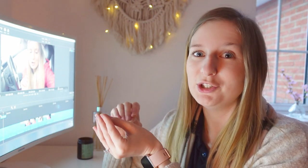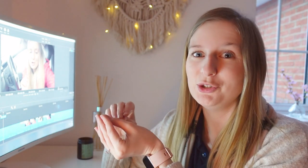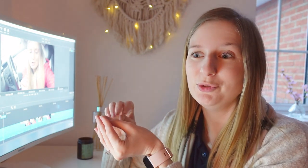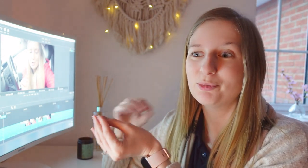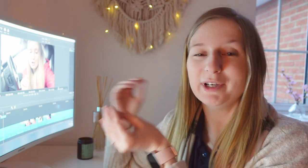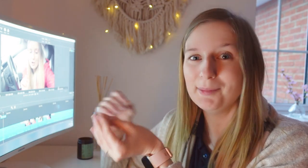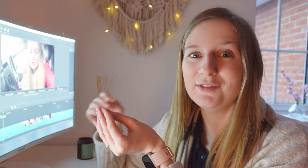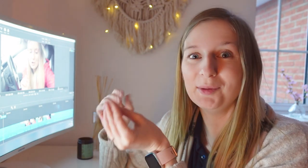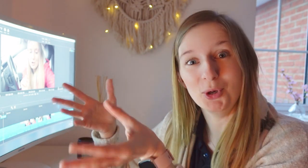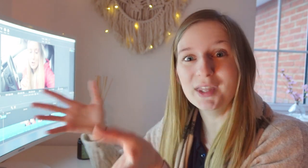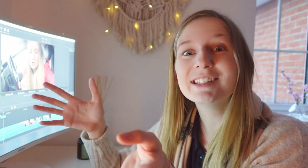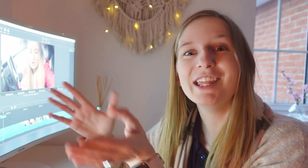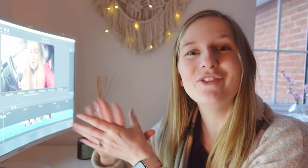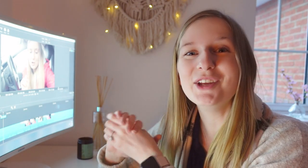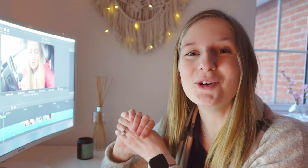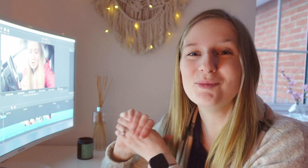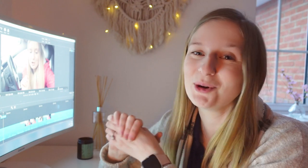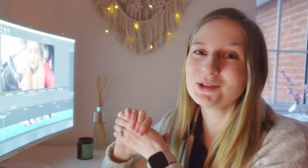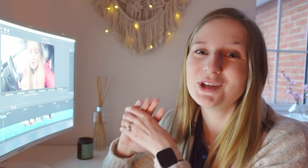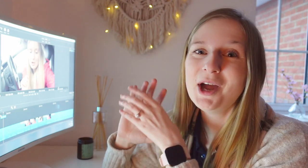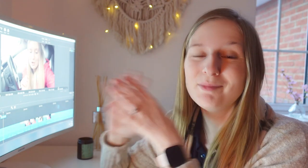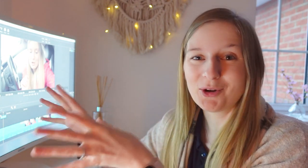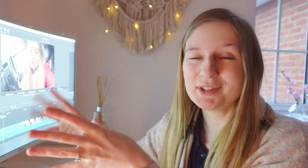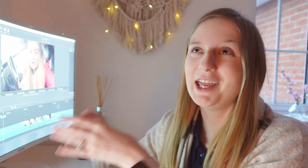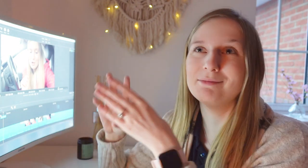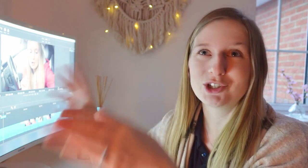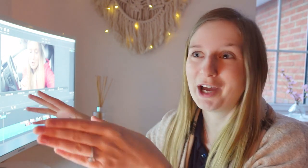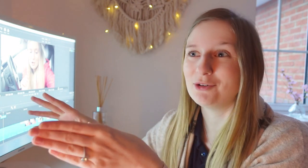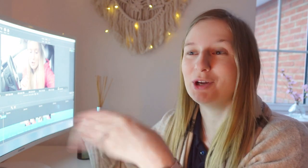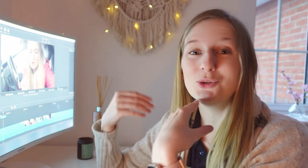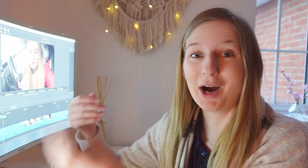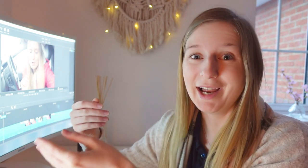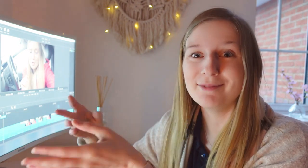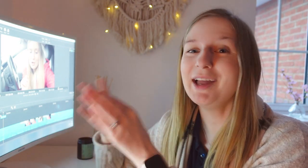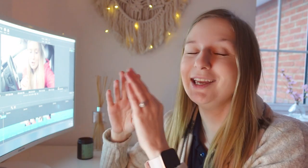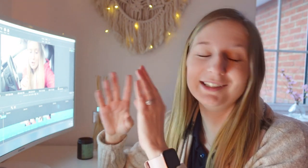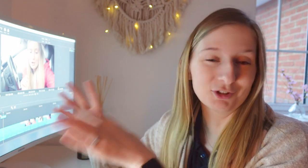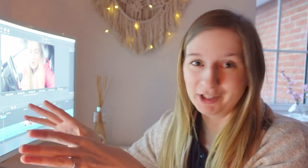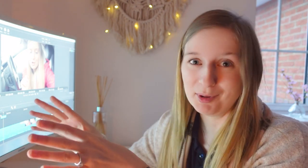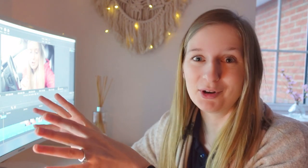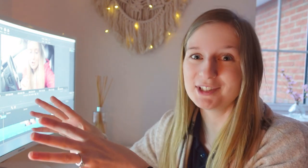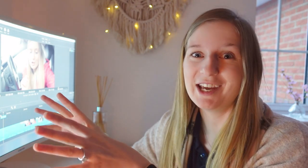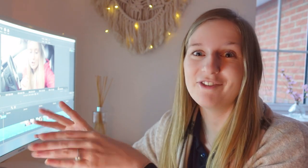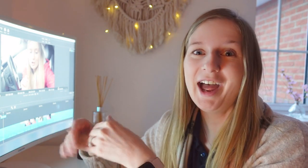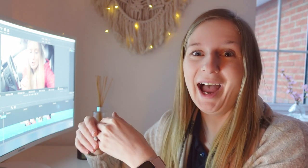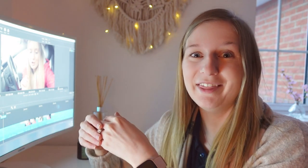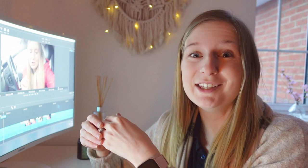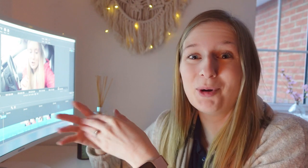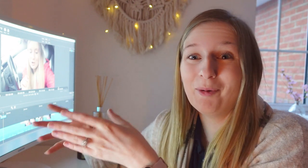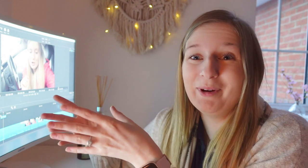to preemptively put this in the video because my content, my channel and who I am is incredibly positive and this is probably